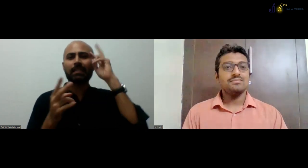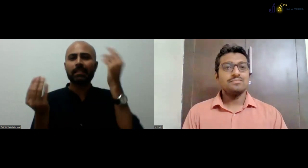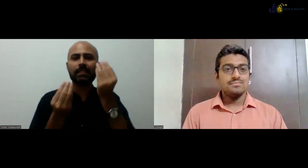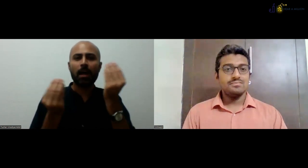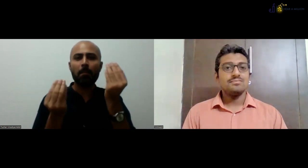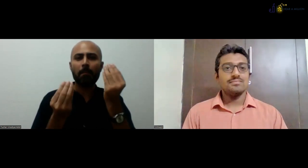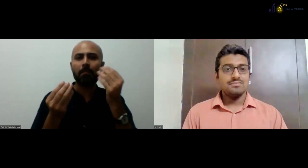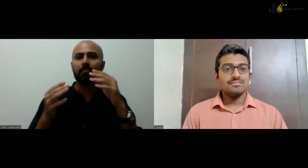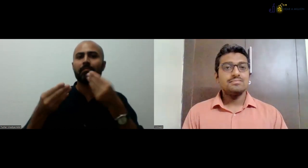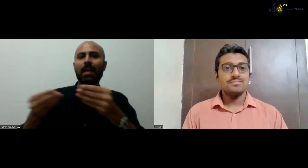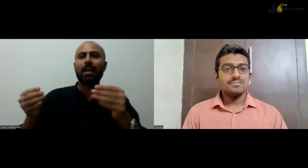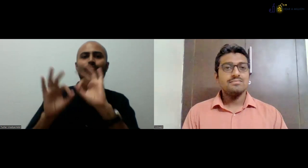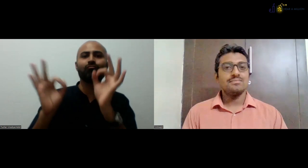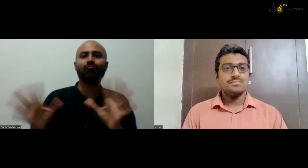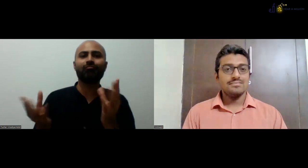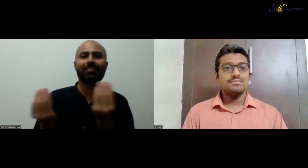which you have developed?